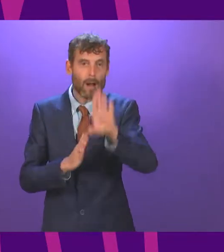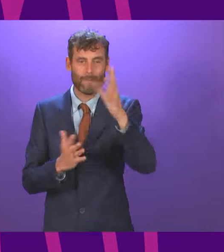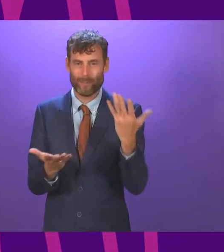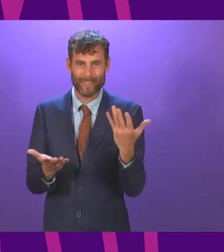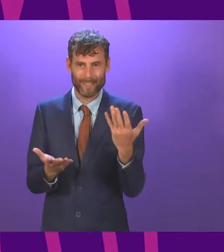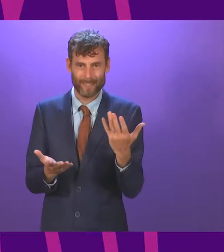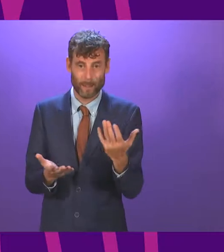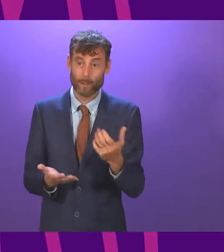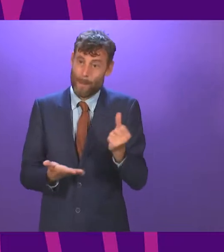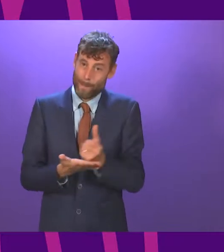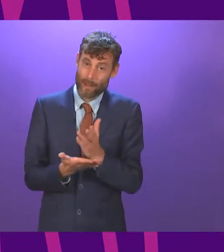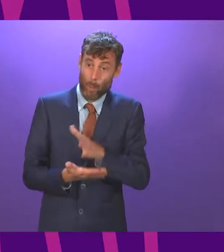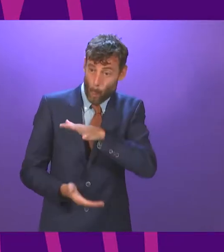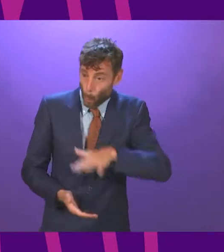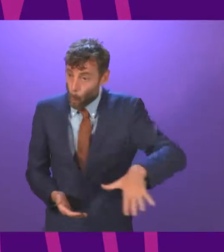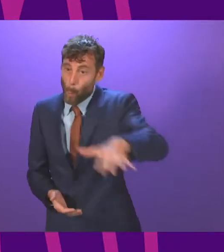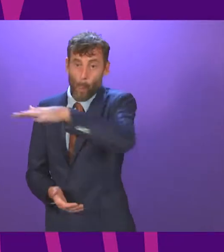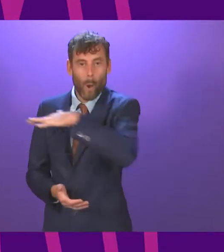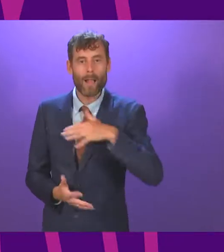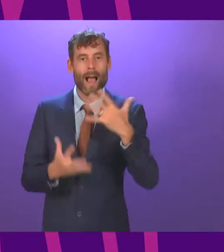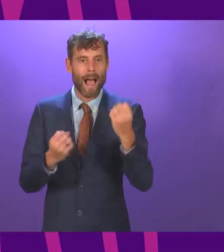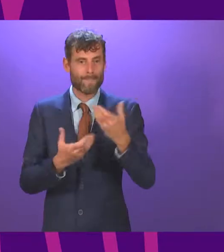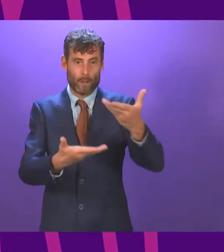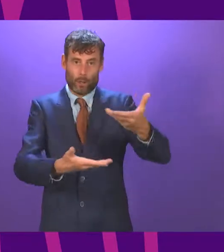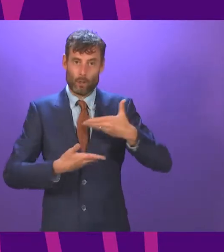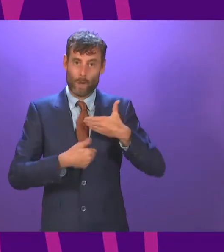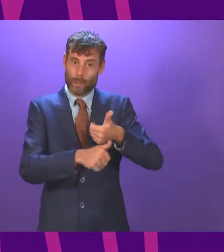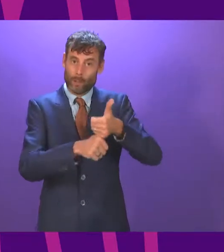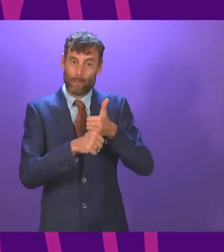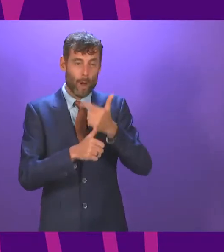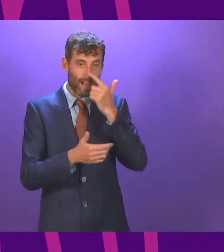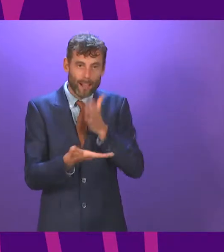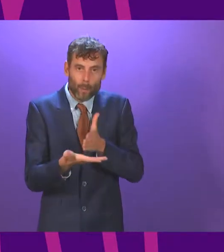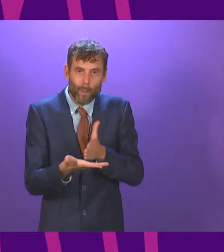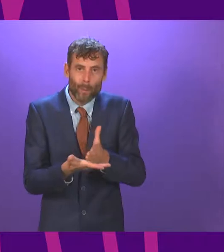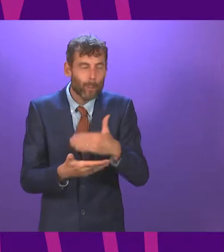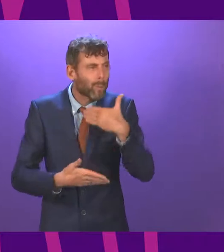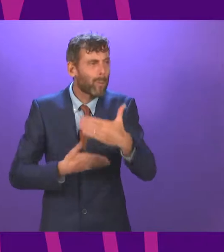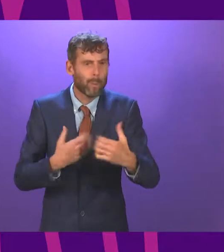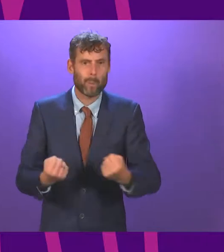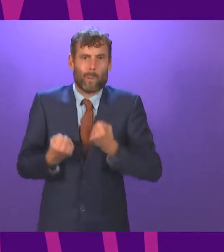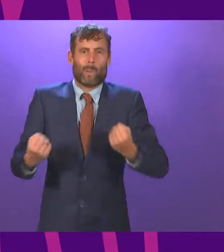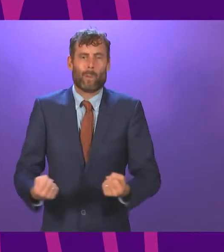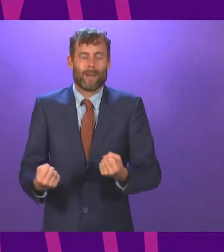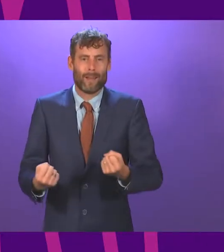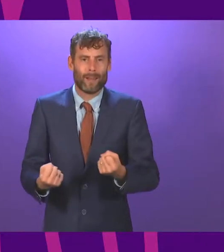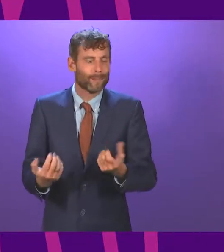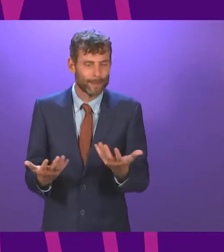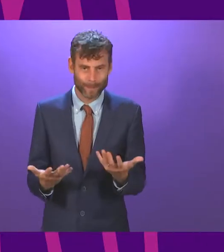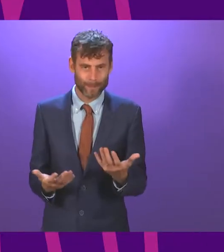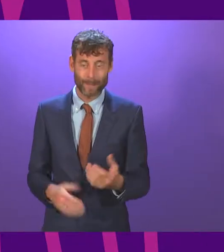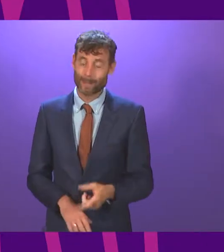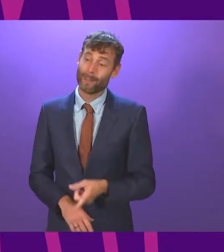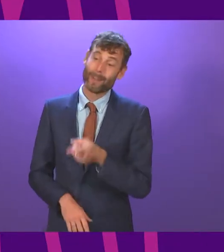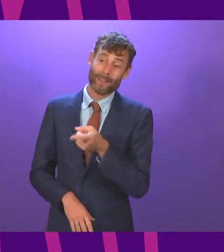communities have the support they need to come through this difficult period and recover fully. Beyond yet